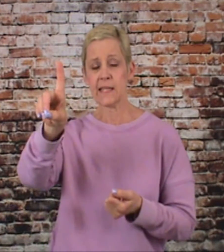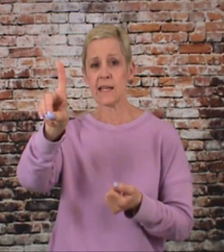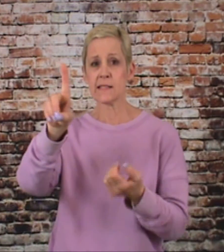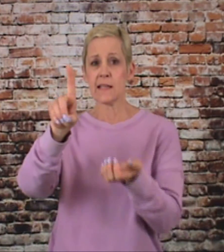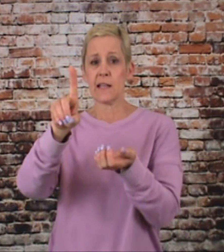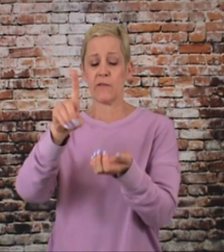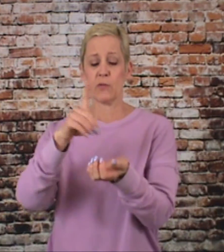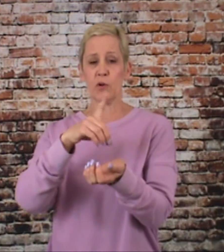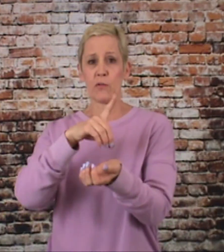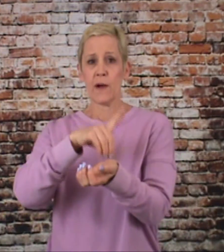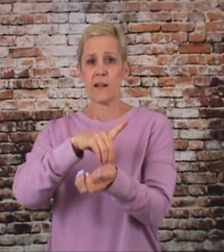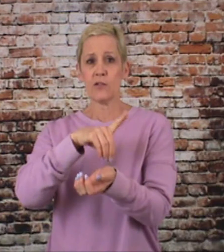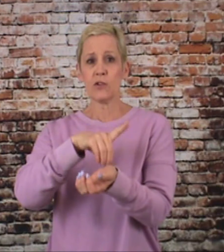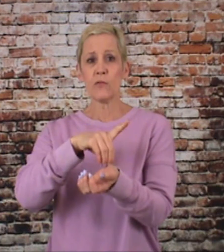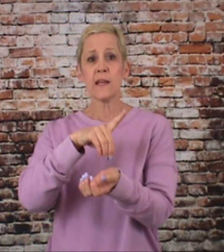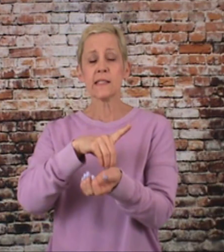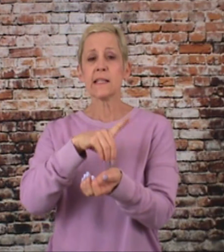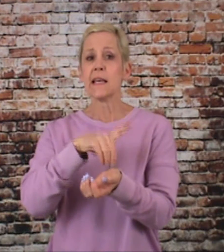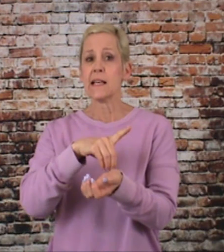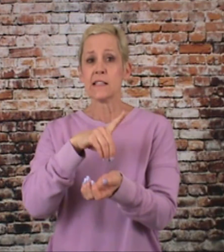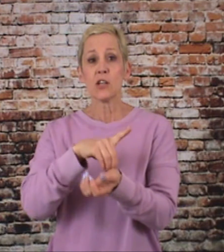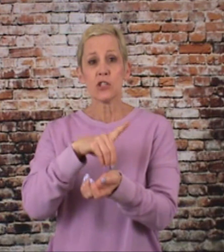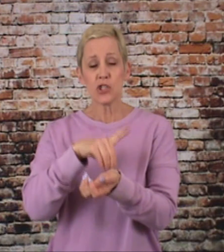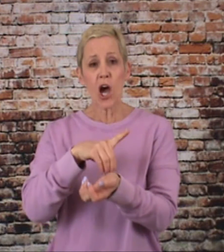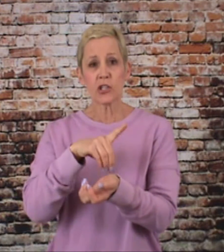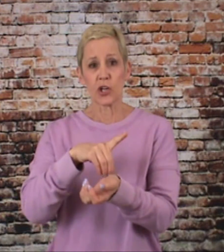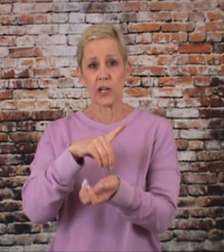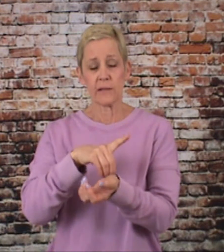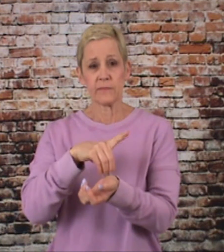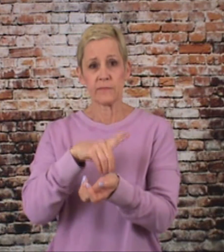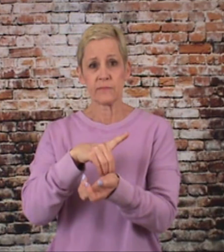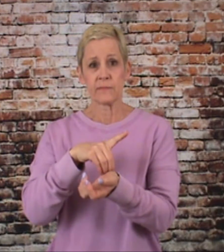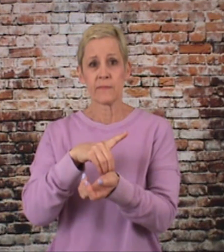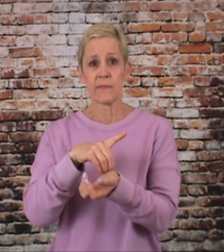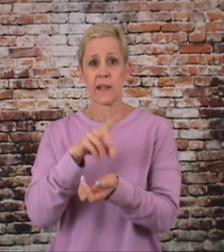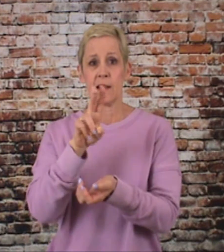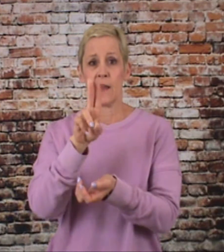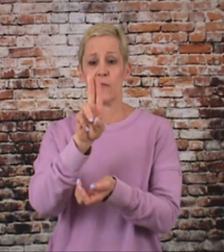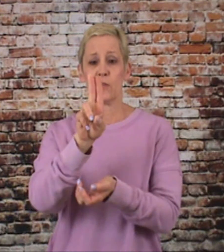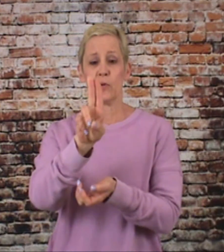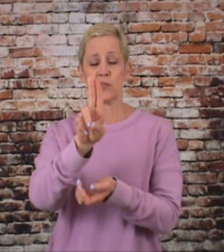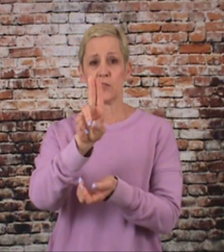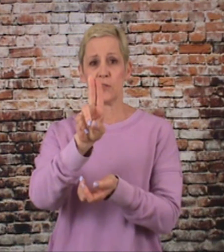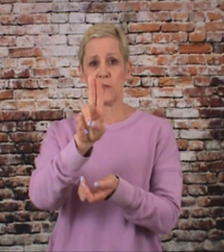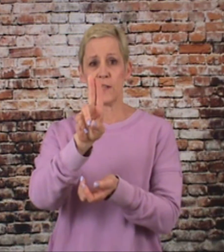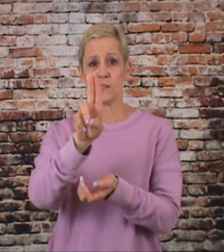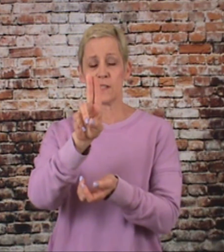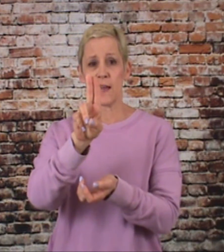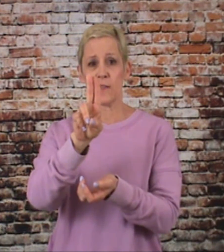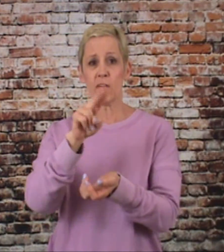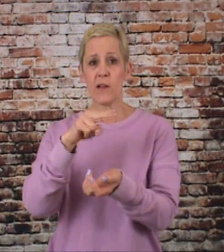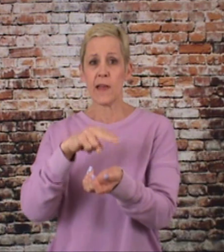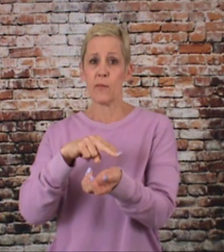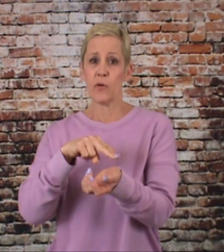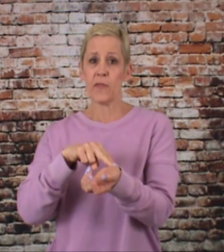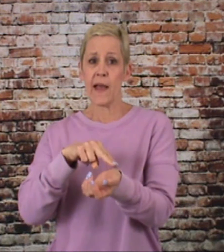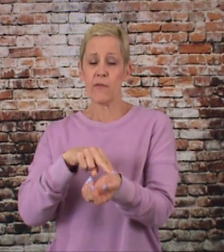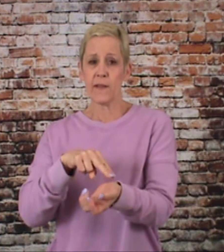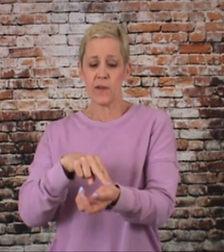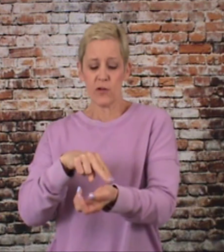this and if you put it right here on your wrist doctor now if you put your two fingers together put that right there